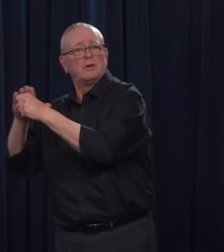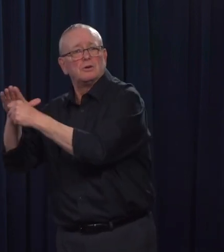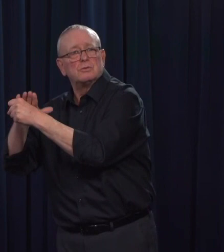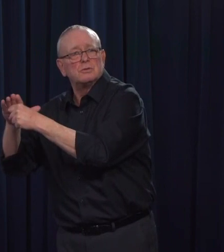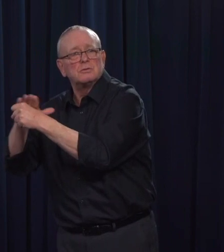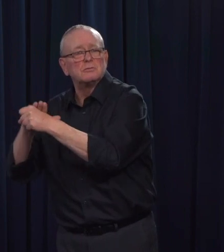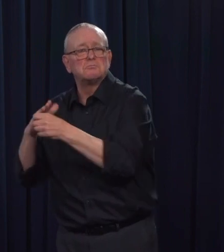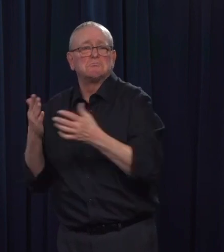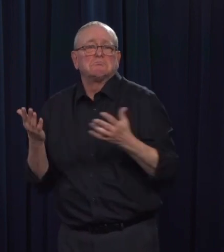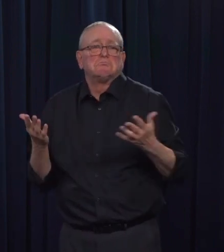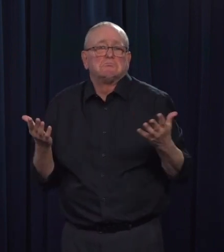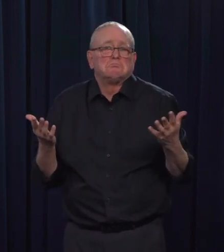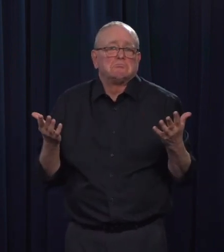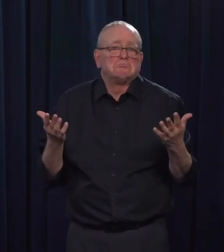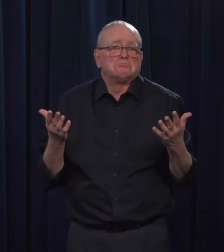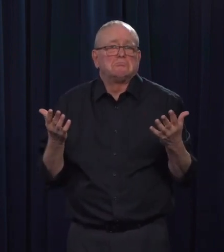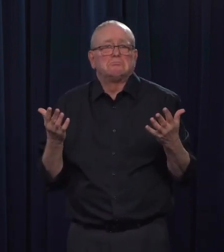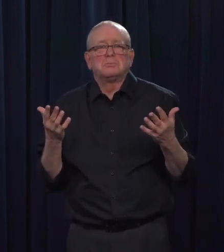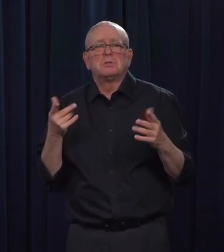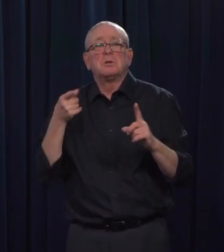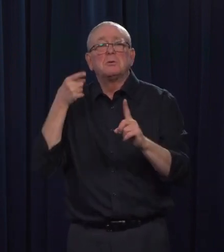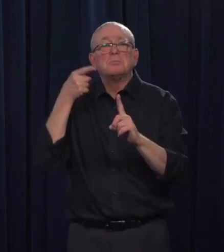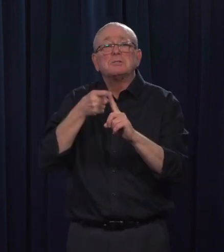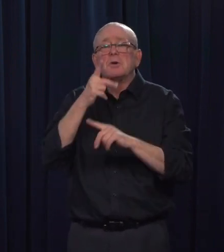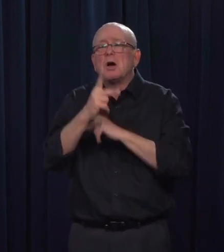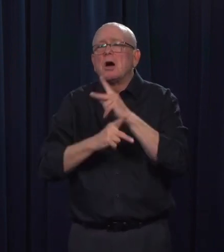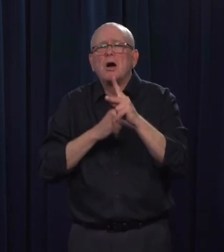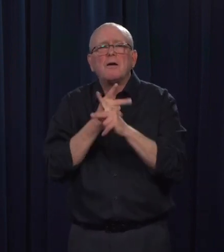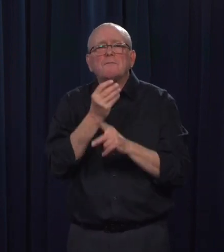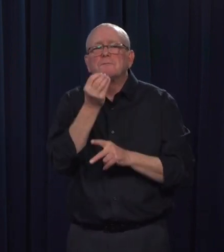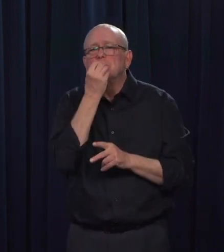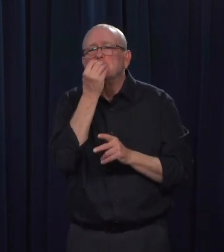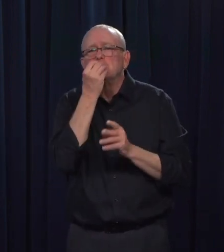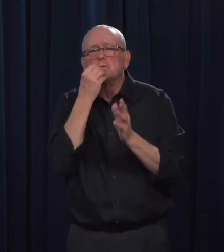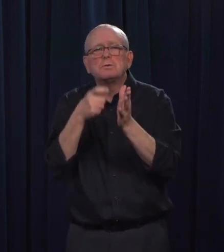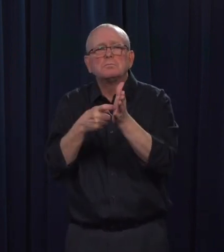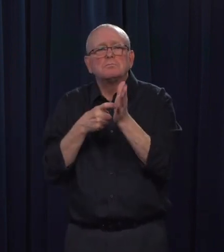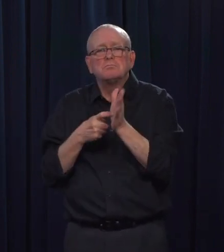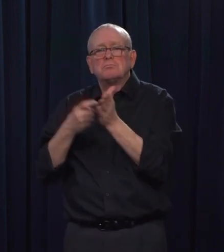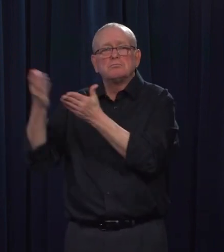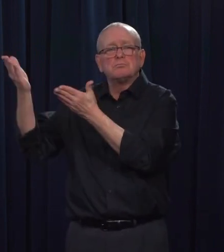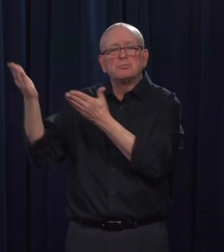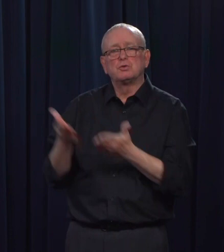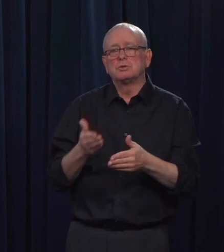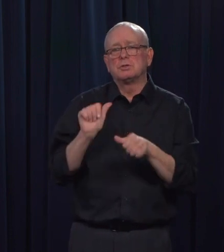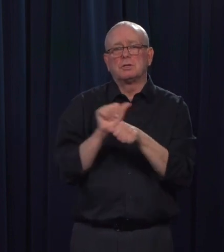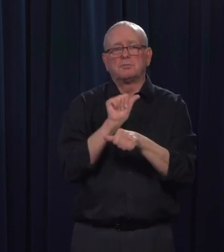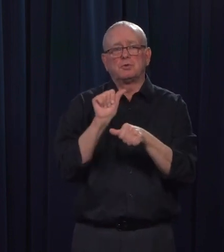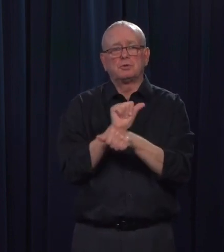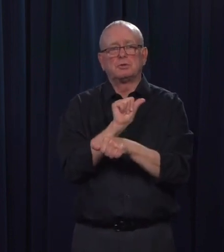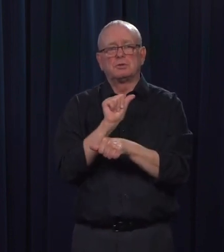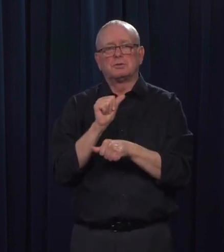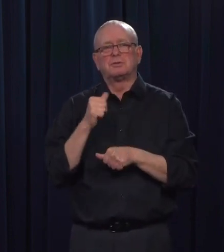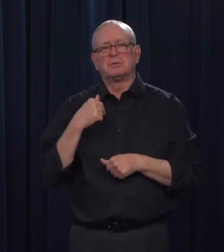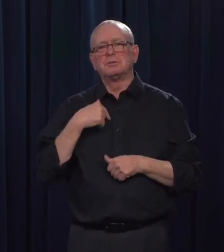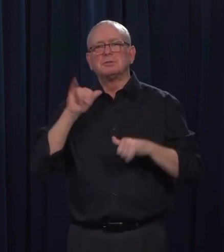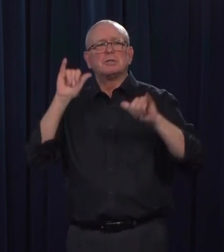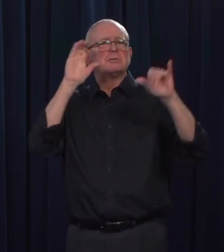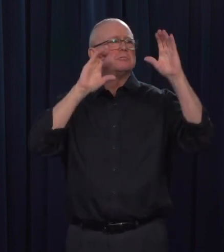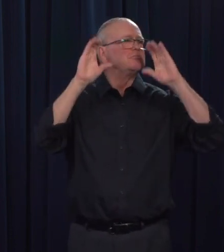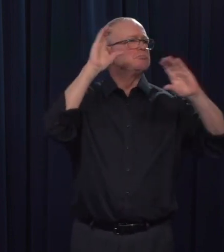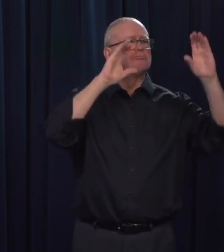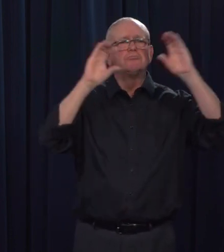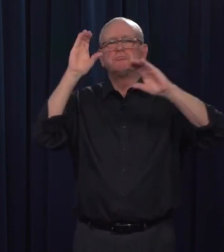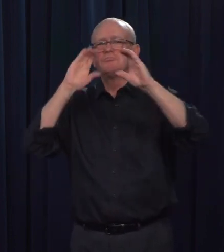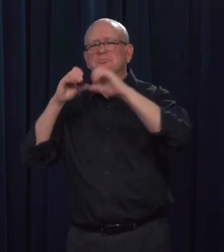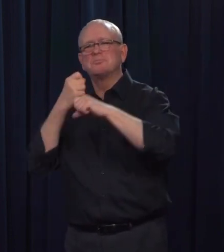certain types of food products to Alberta? So, it's, you know, when it comes to emergency preparedness and the